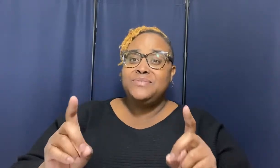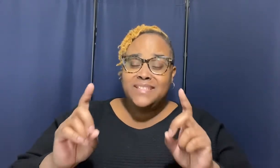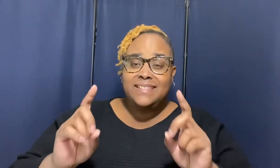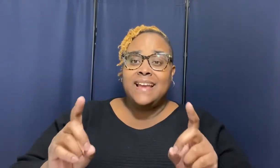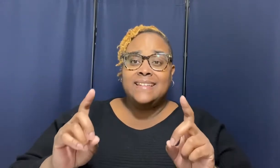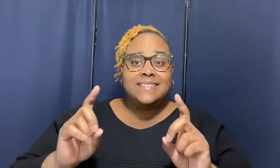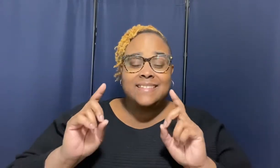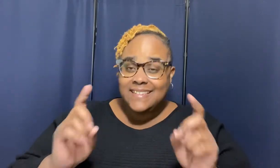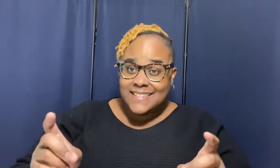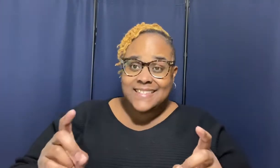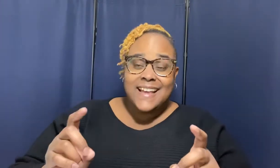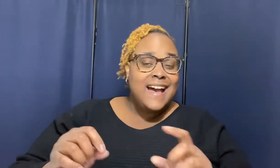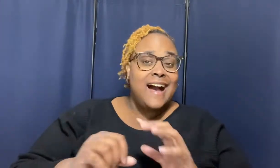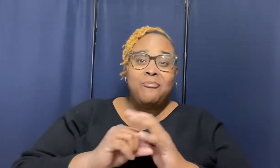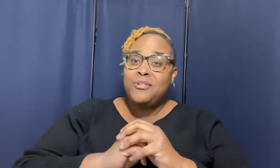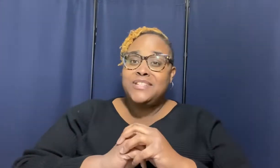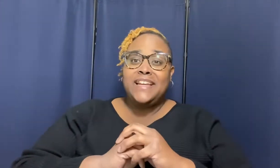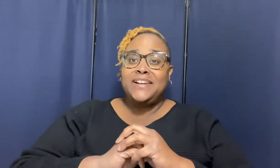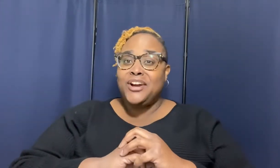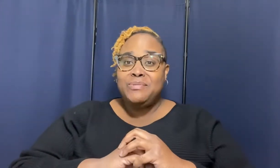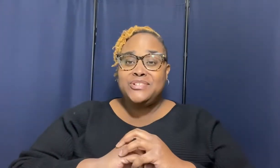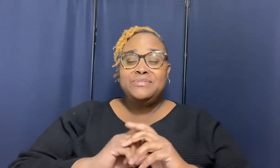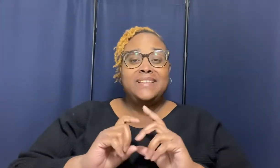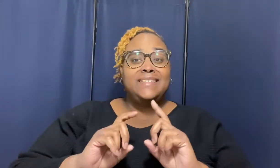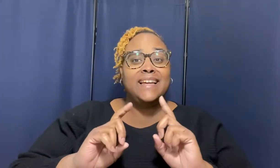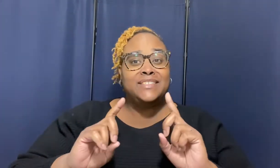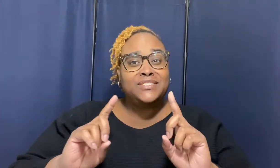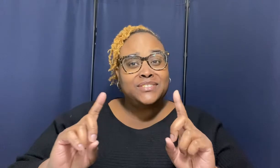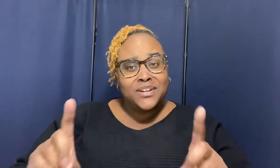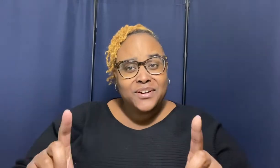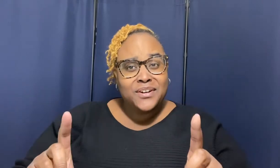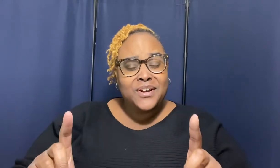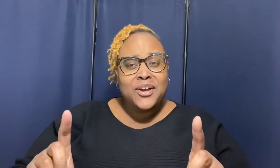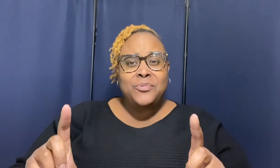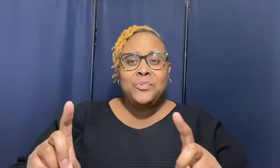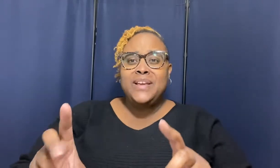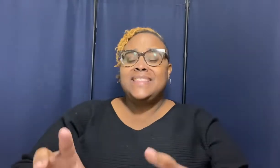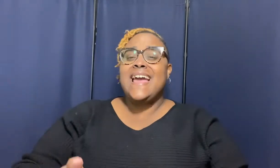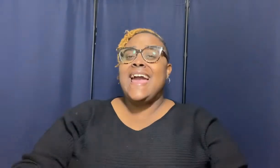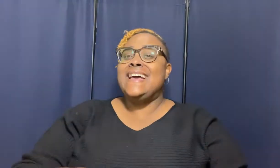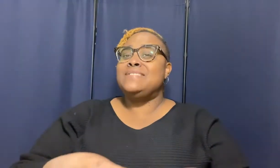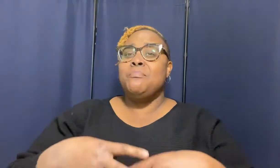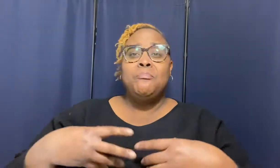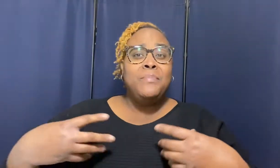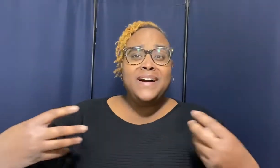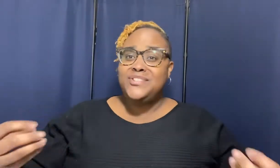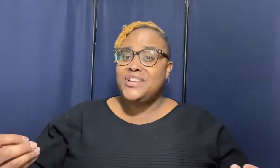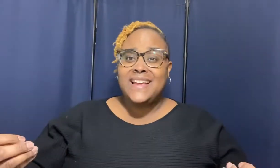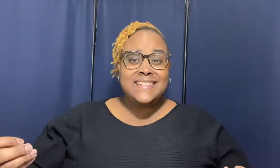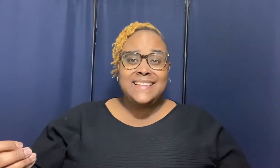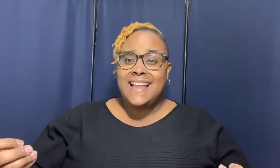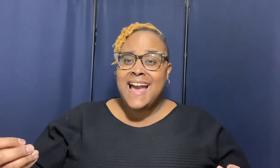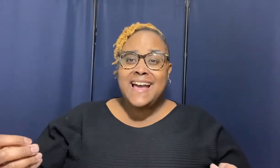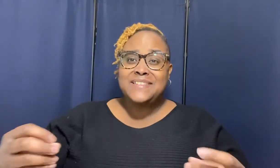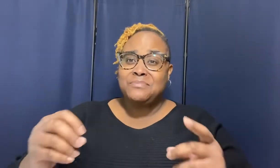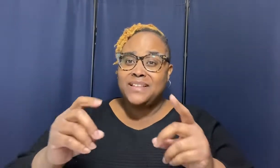today sis i want to encourage you today sir with as much as lies within